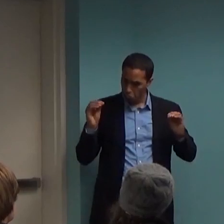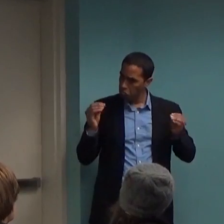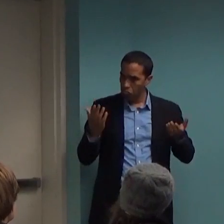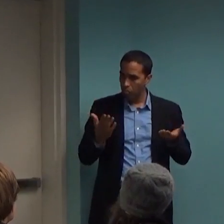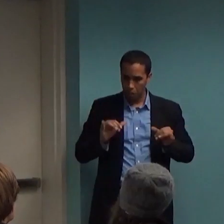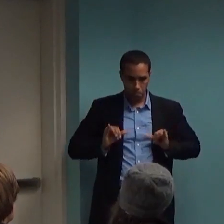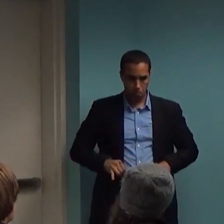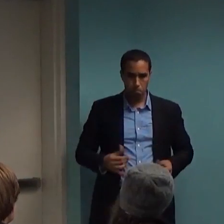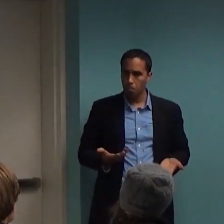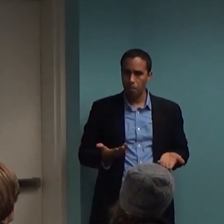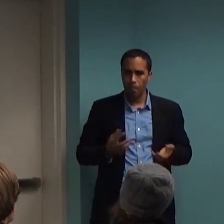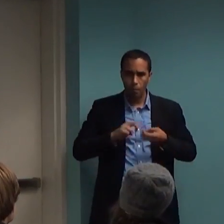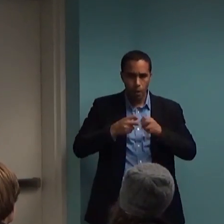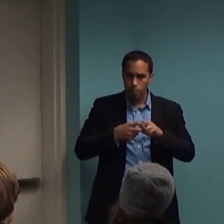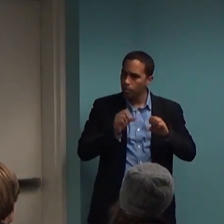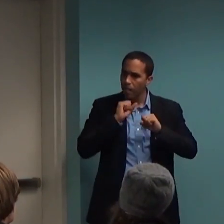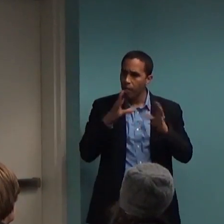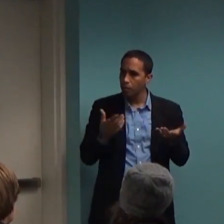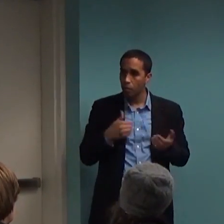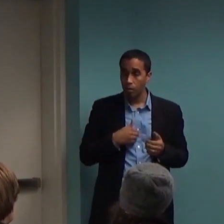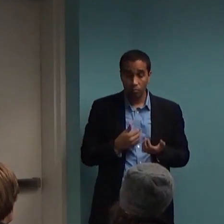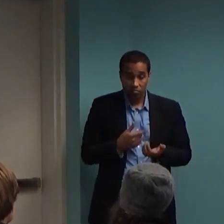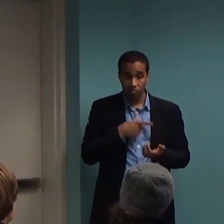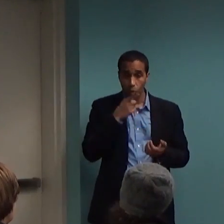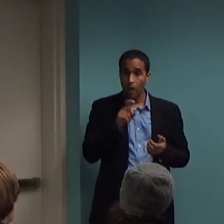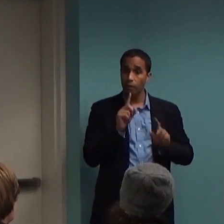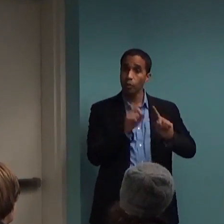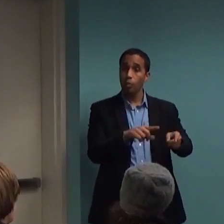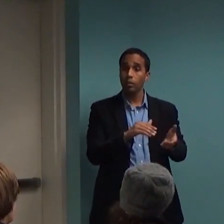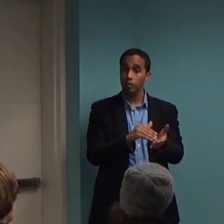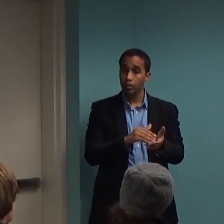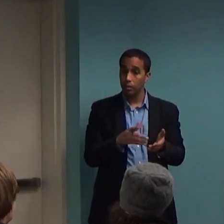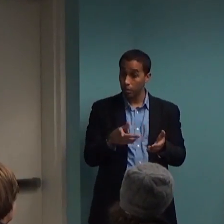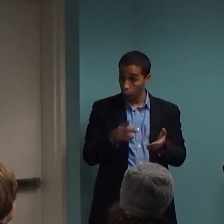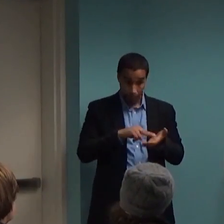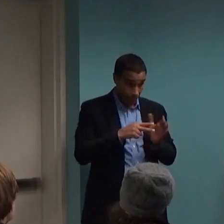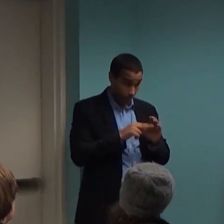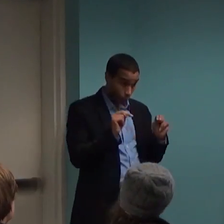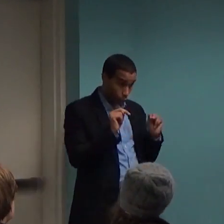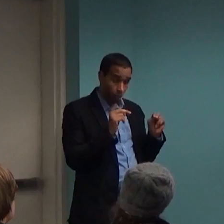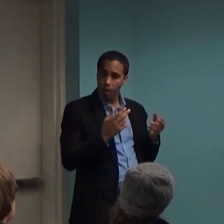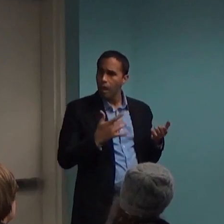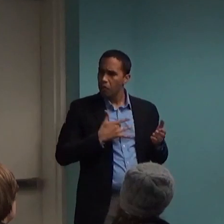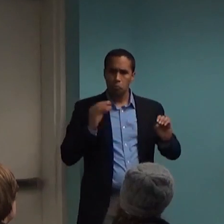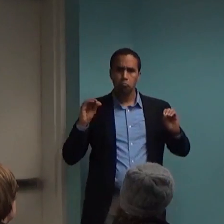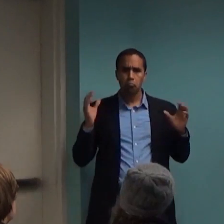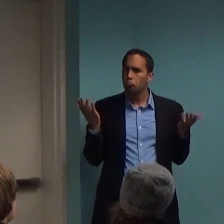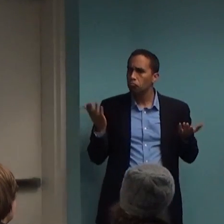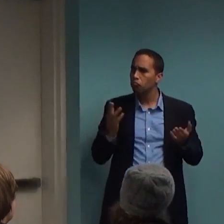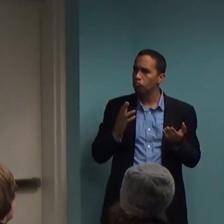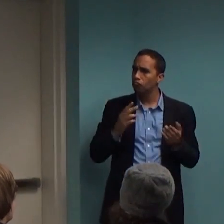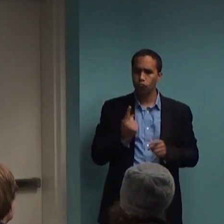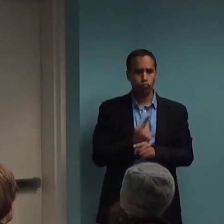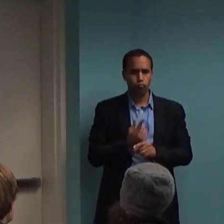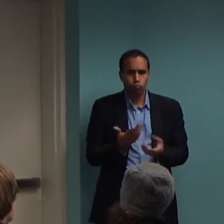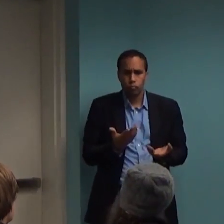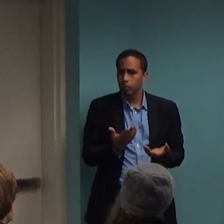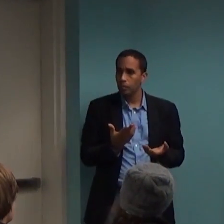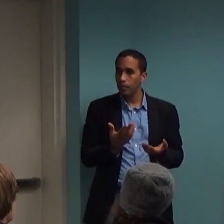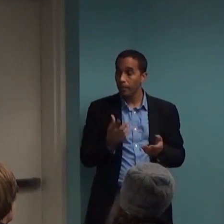effects from the medication. maybe you're basically... Huh? Not sure. Yeah, yeah. So you should probably go more frequently to the